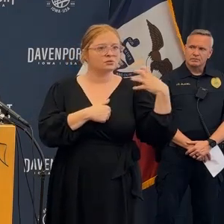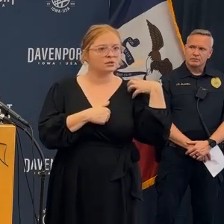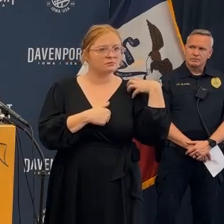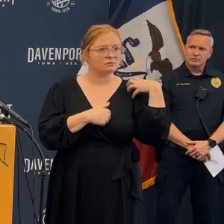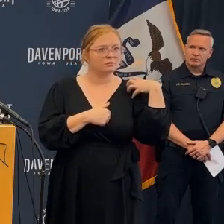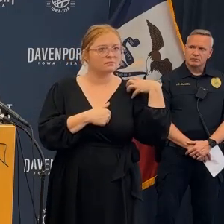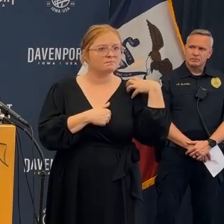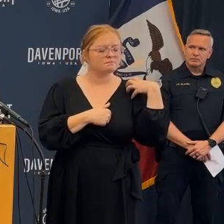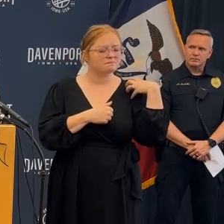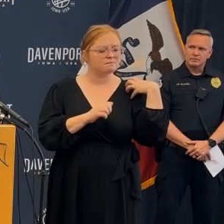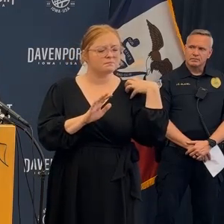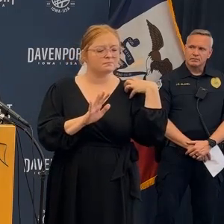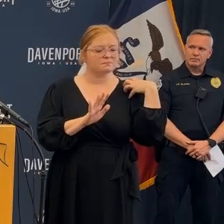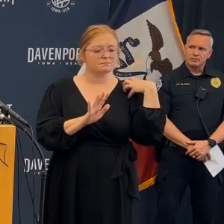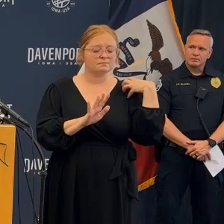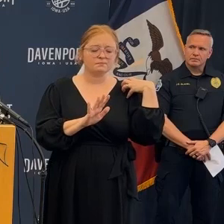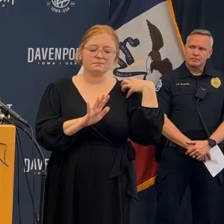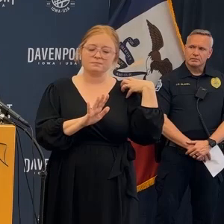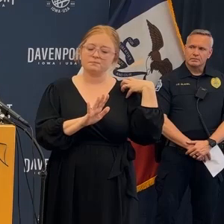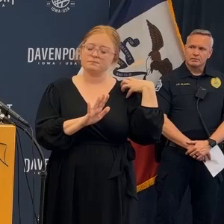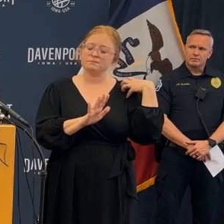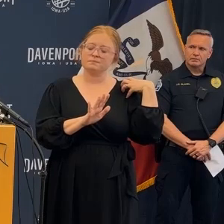as the assistant chief